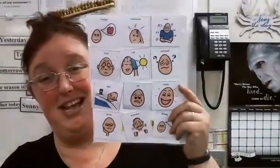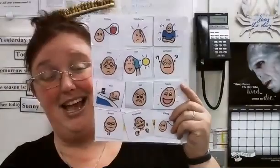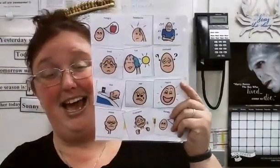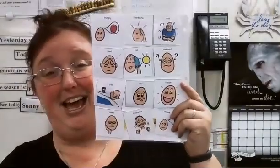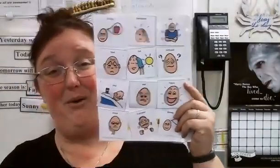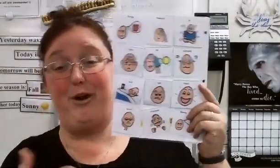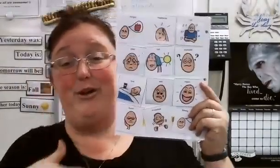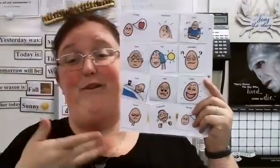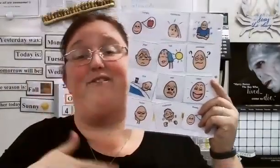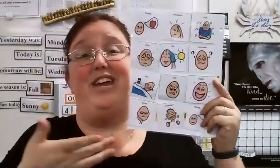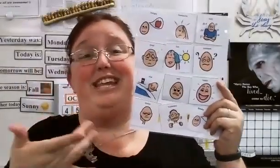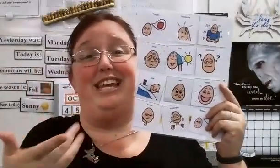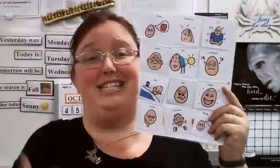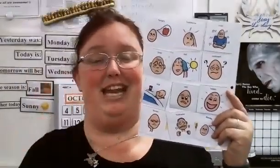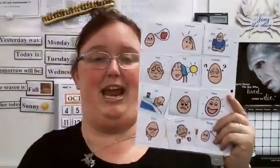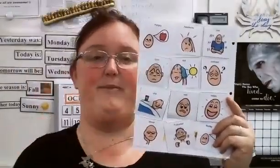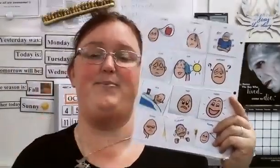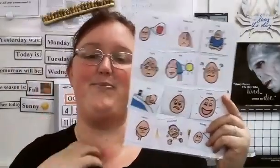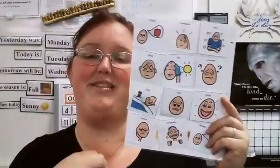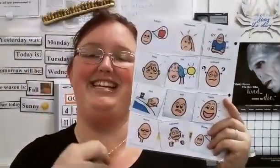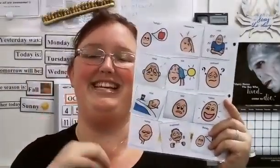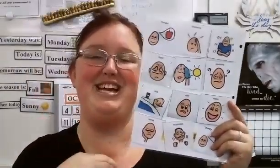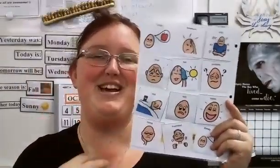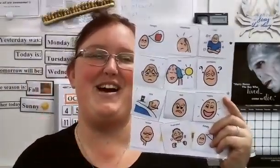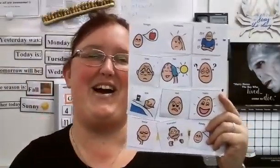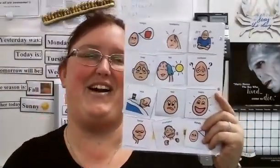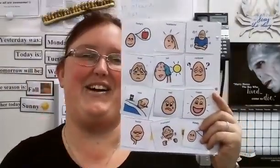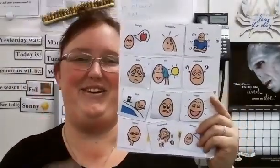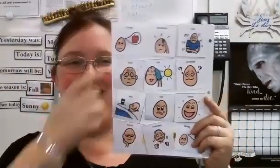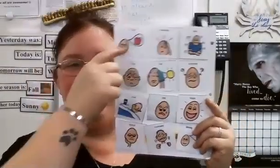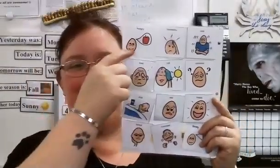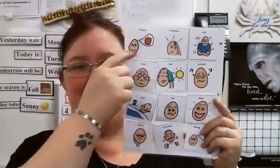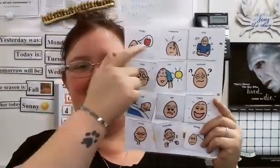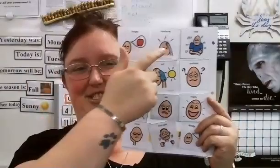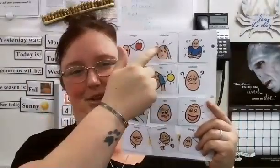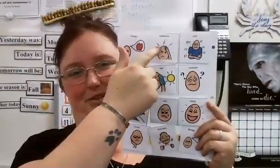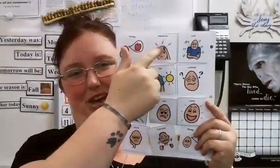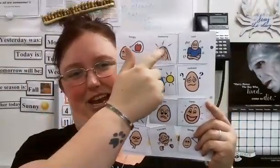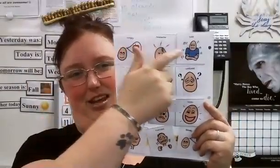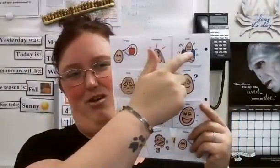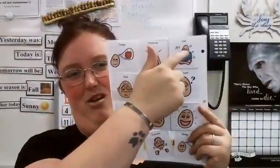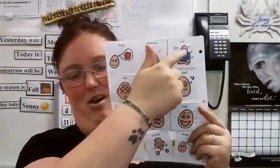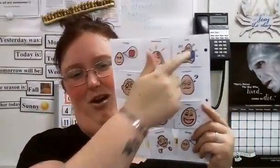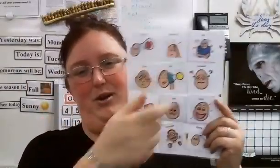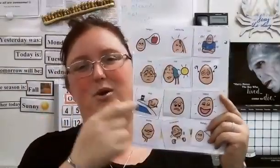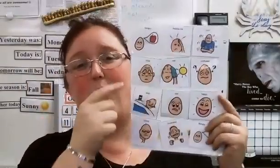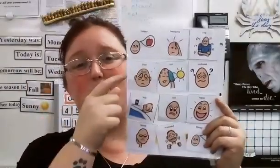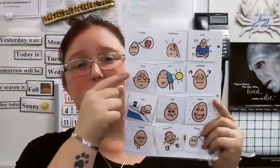How are you feeling today? Are you hungry? Do you have a headache? Are you cold?